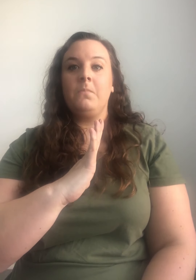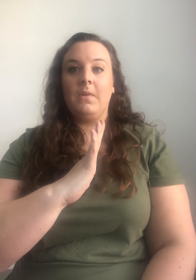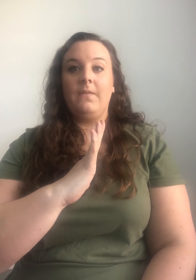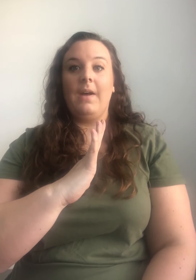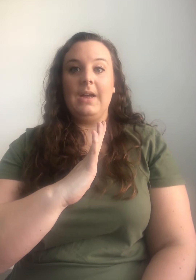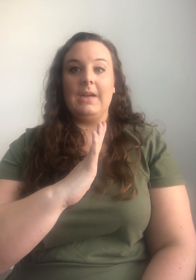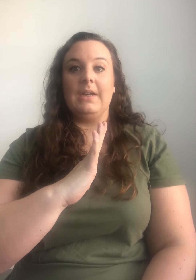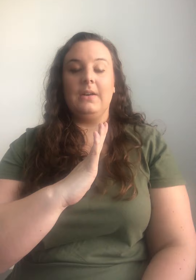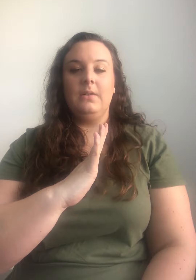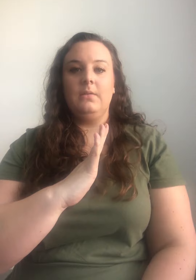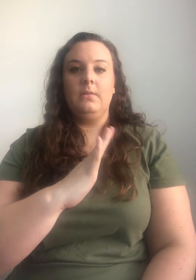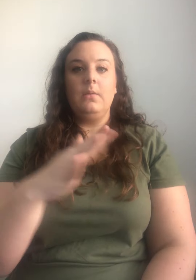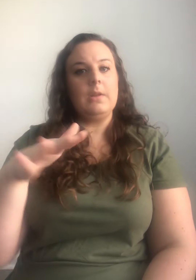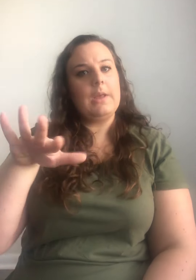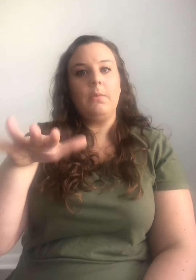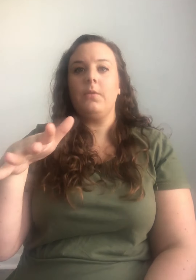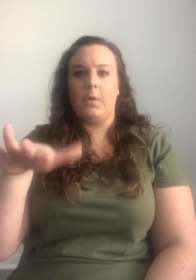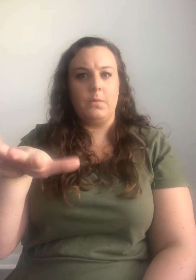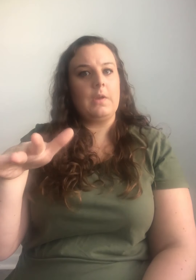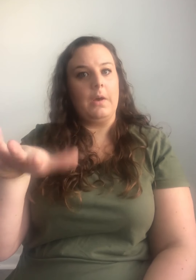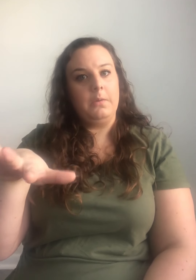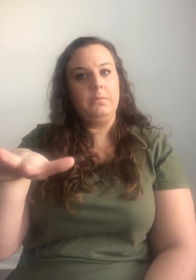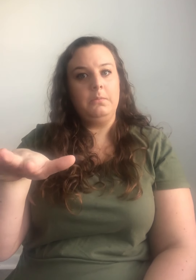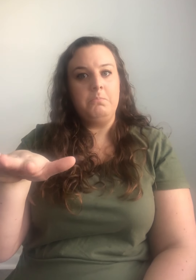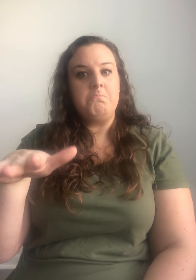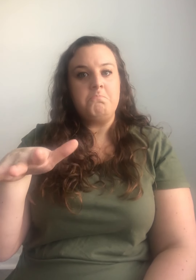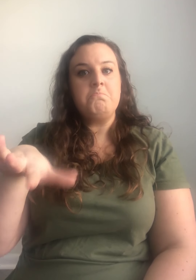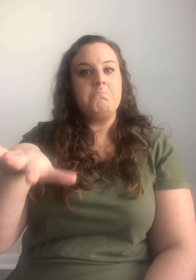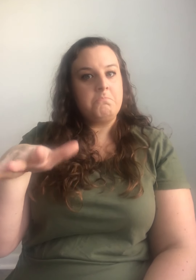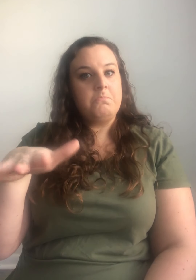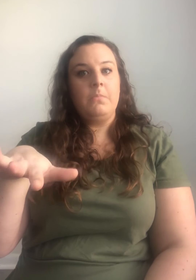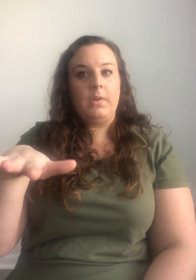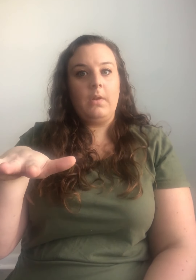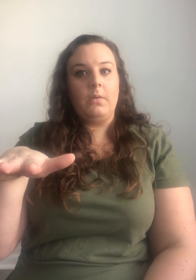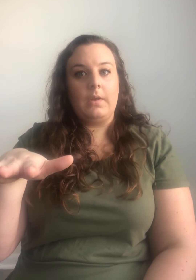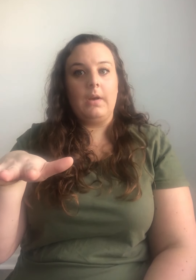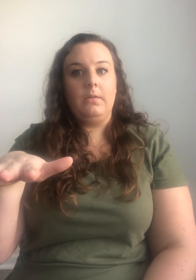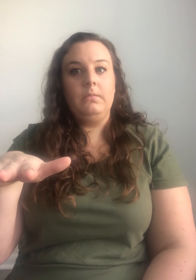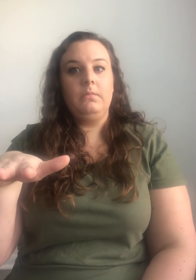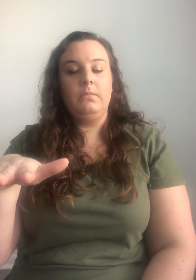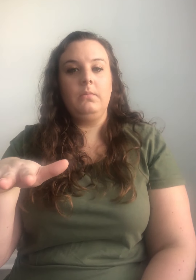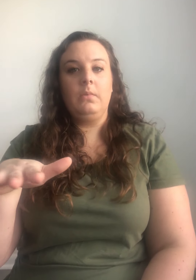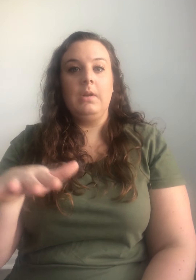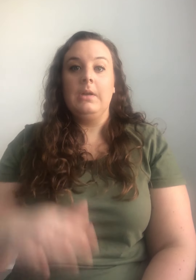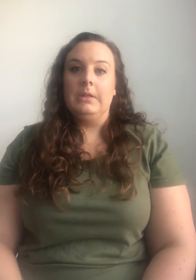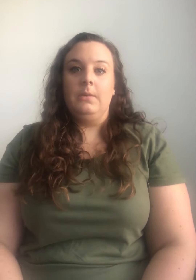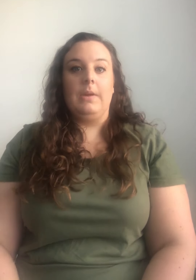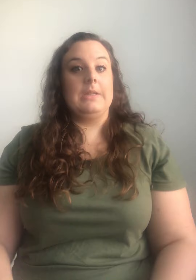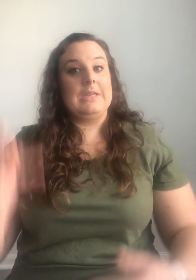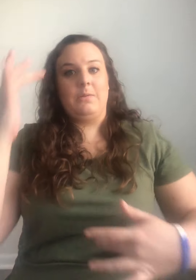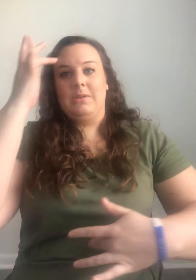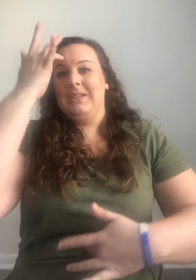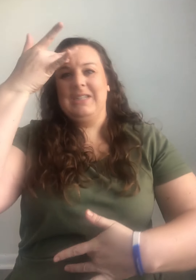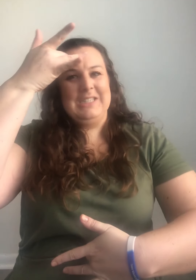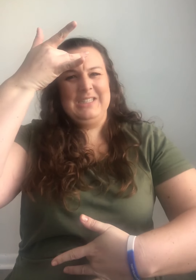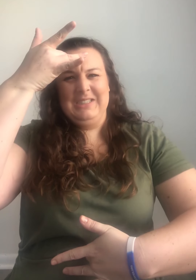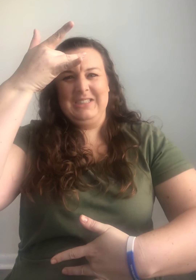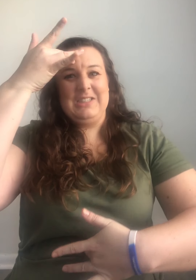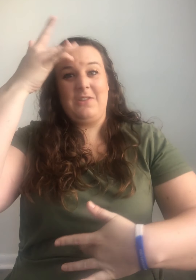Fine. We can say we're so-so. So-so. We can say we're just